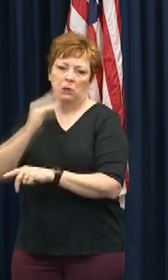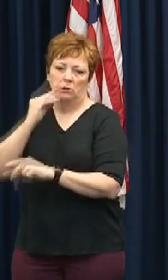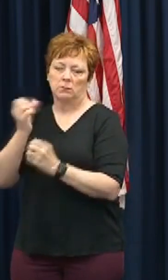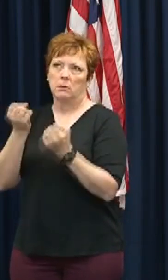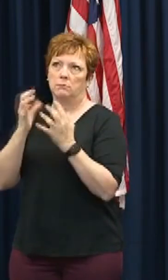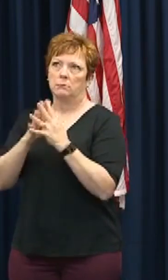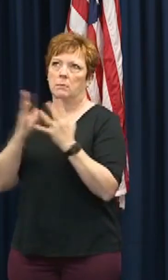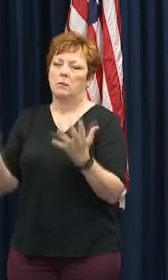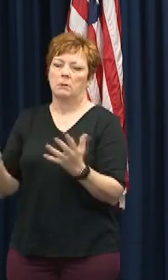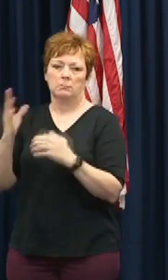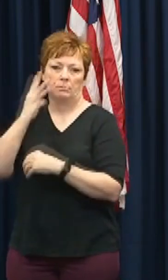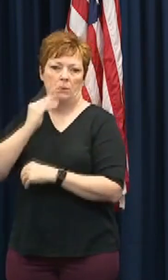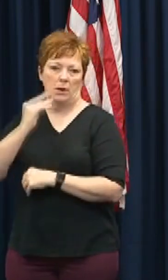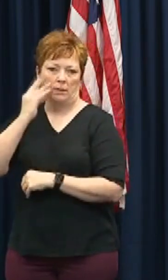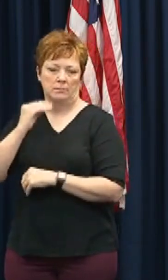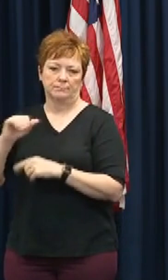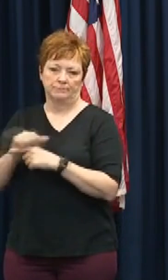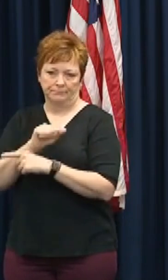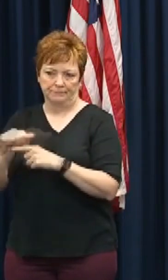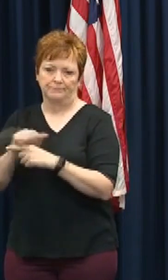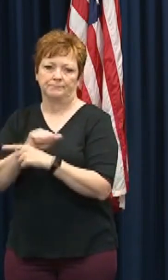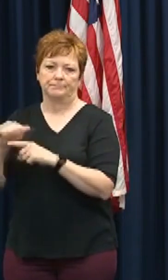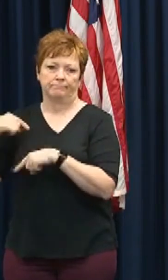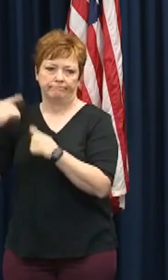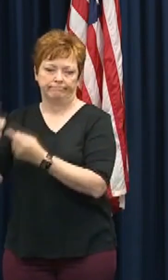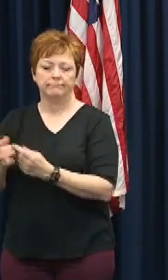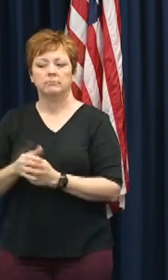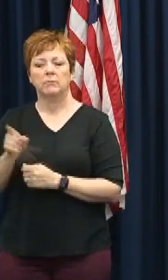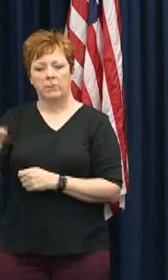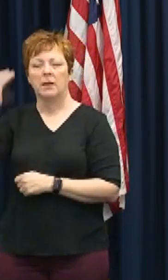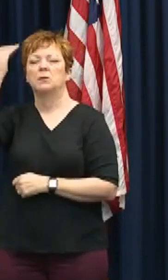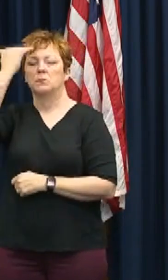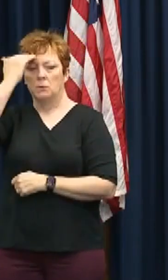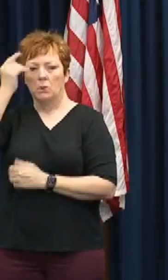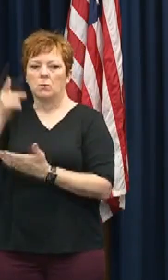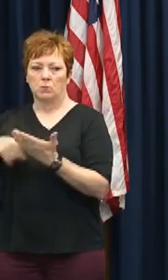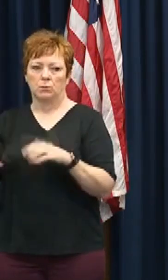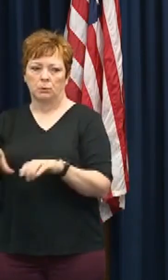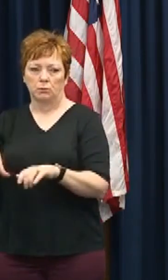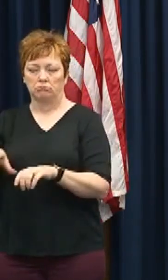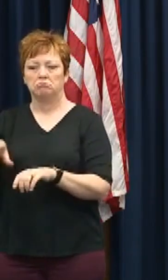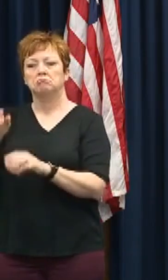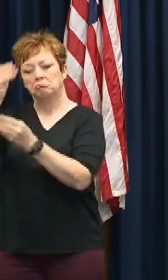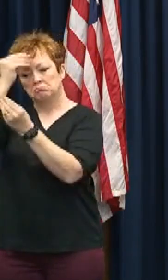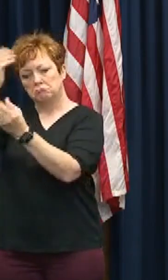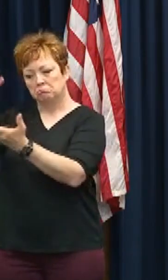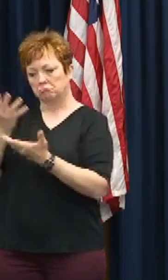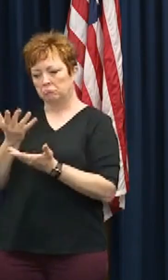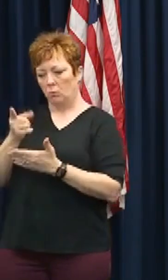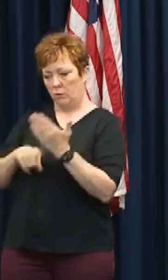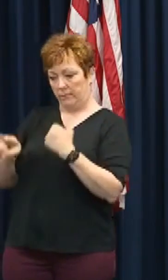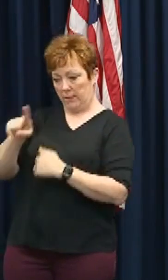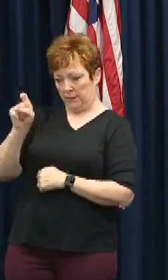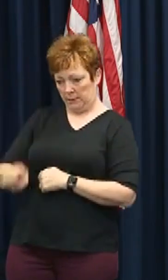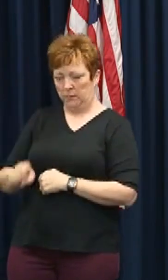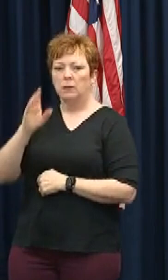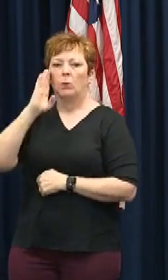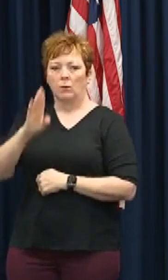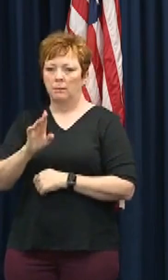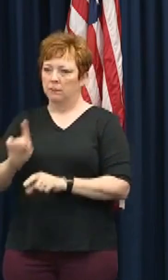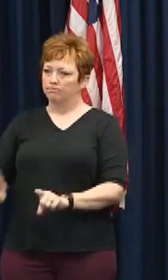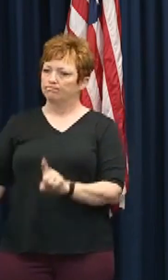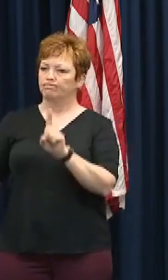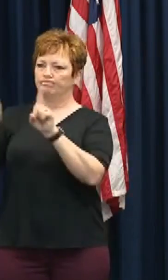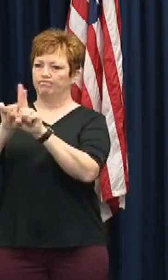So they are well aware that all they need to do is to let us know their needs, and we'll be standing there shoulder-to-shoulder with them